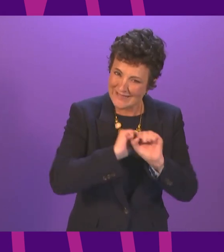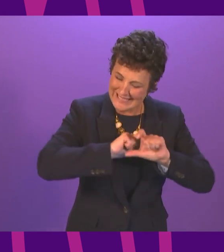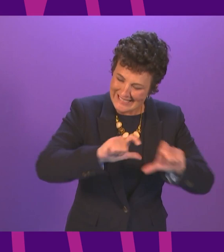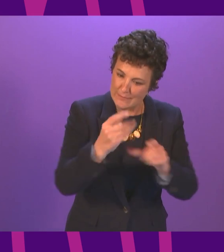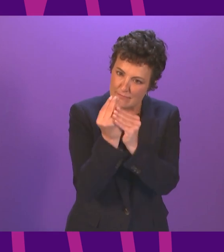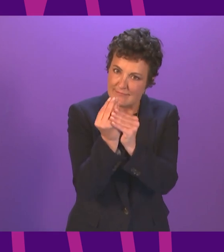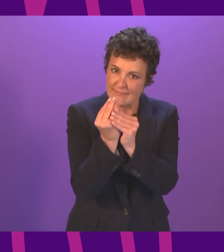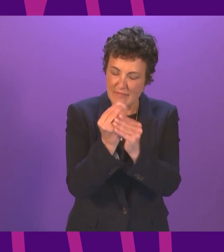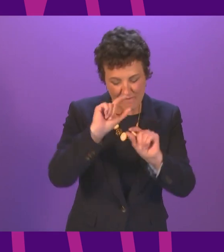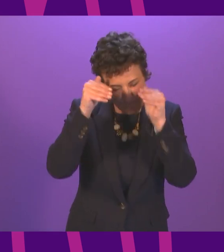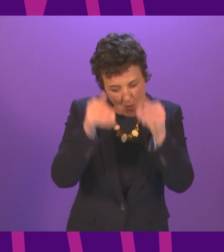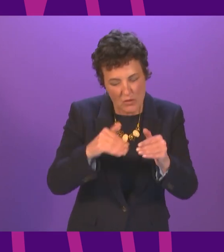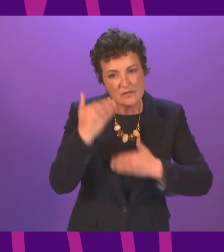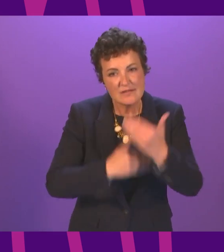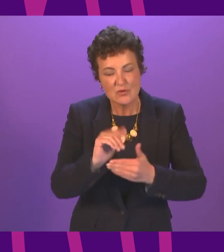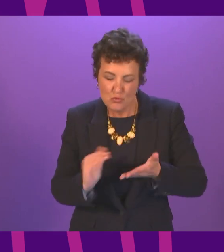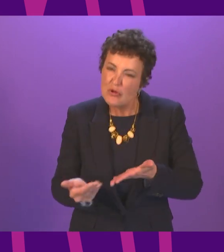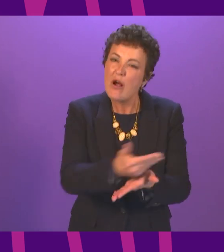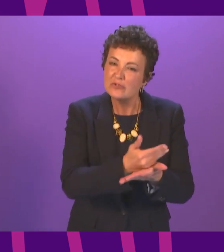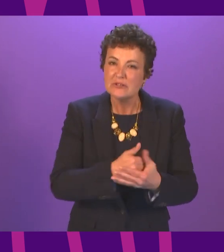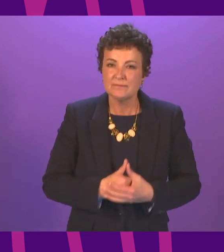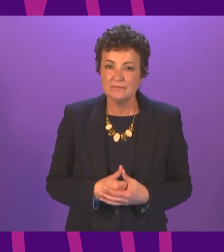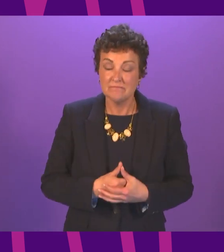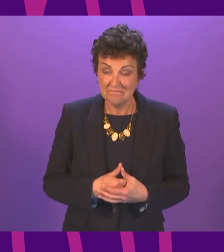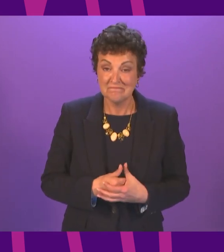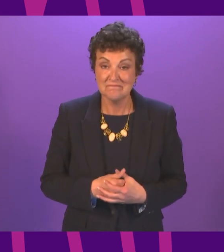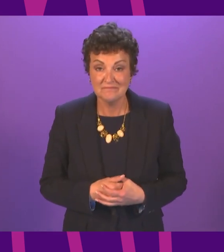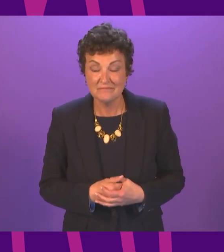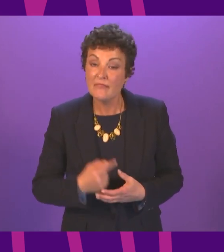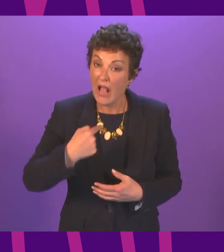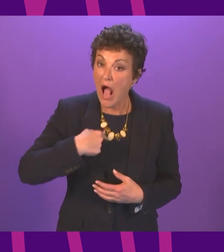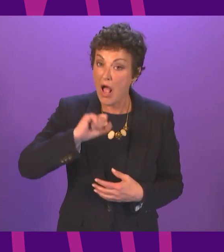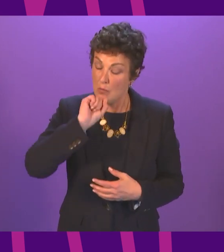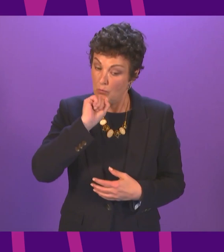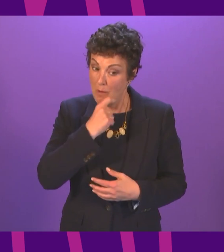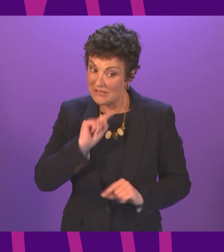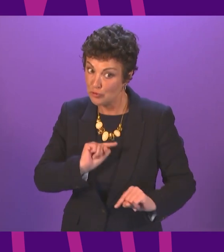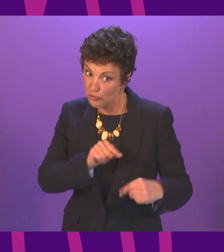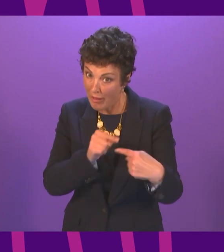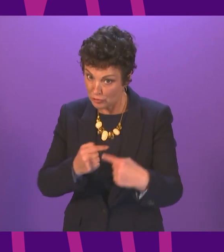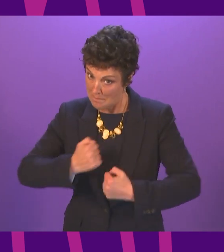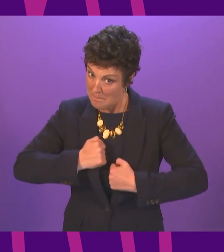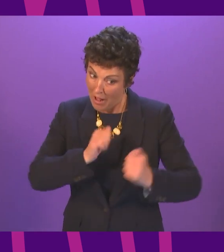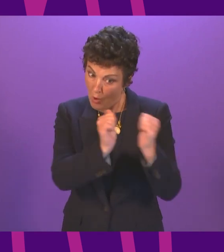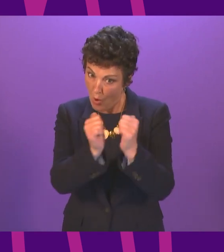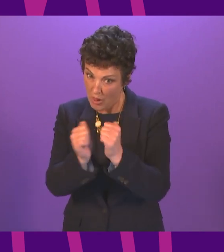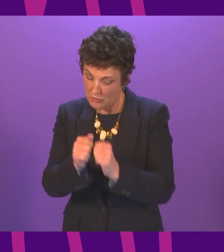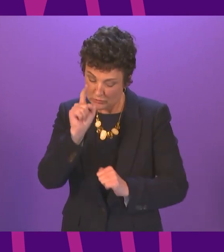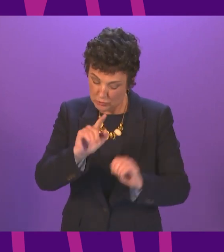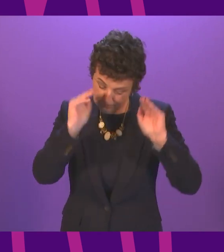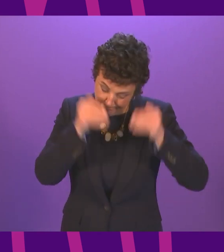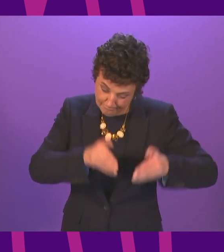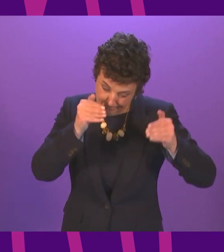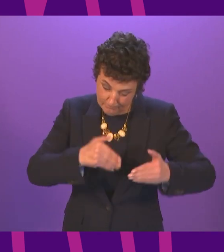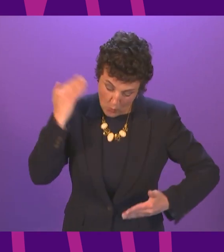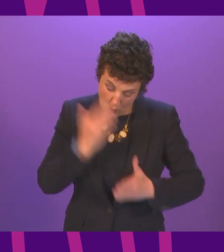and focus that on our recovery. In doing so, I am challenging my ministerial colleagues to work across their portfolios to